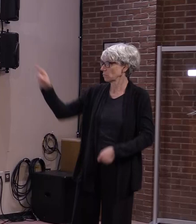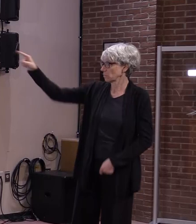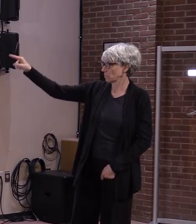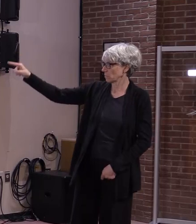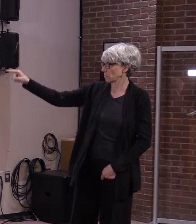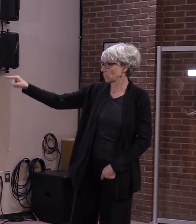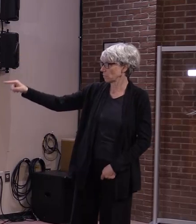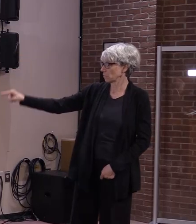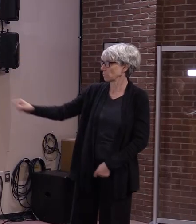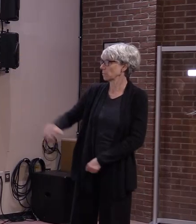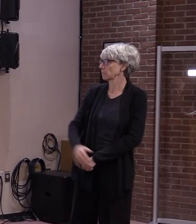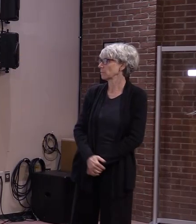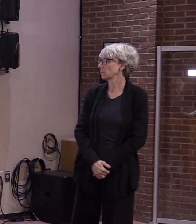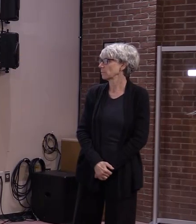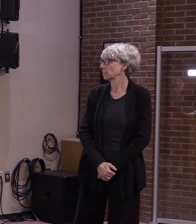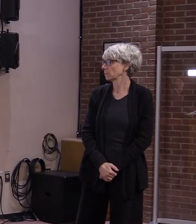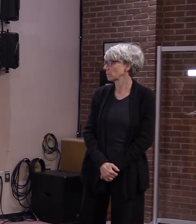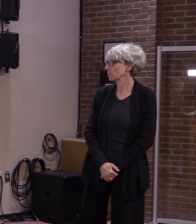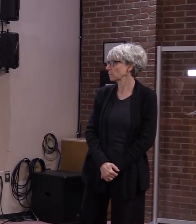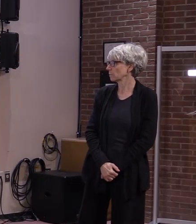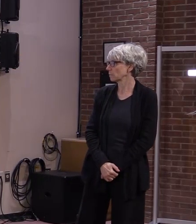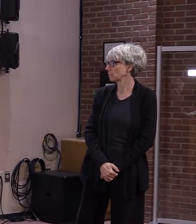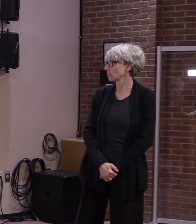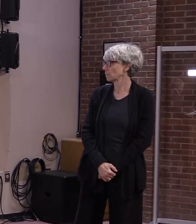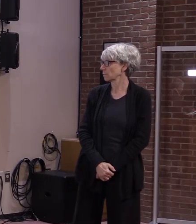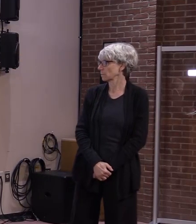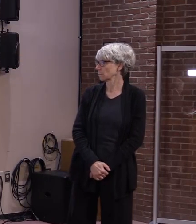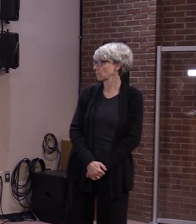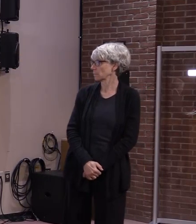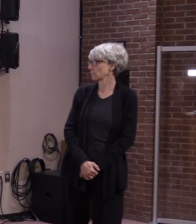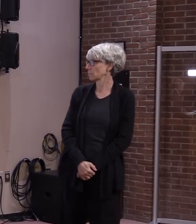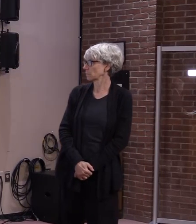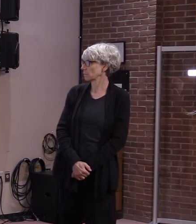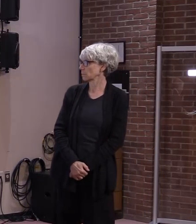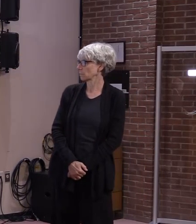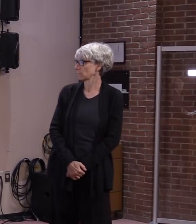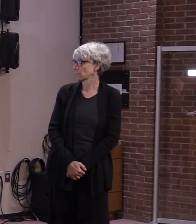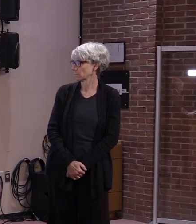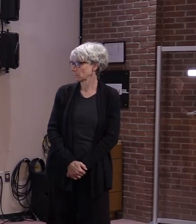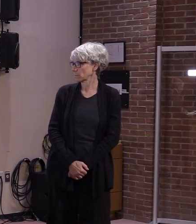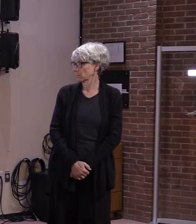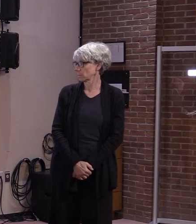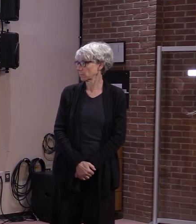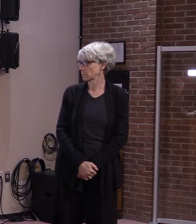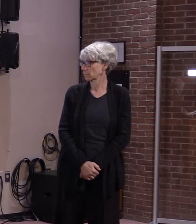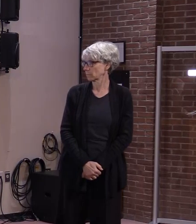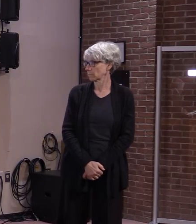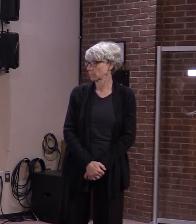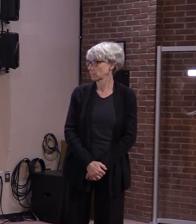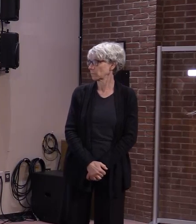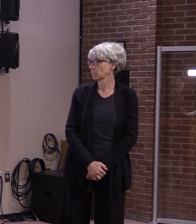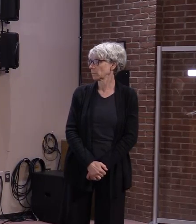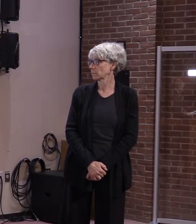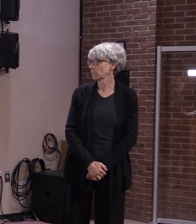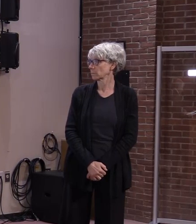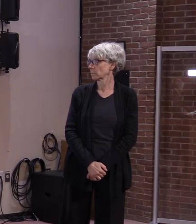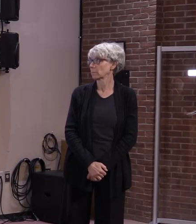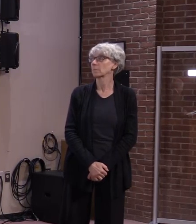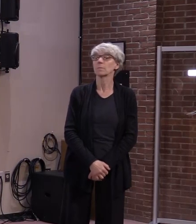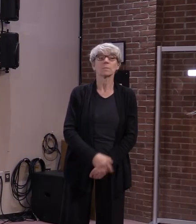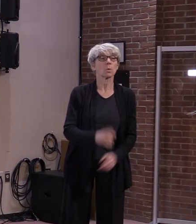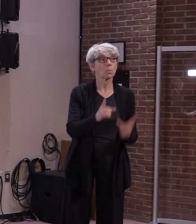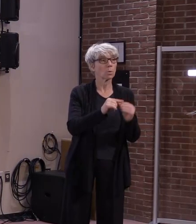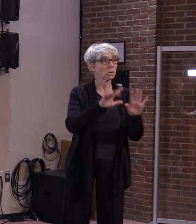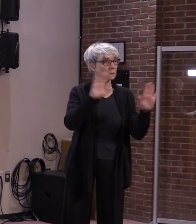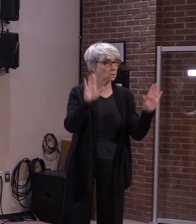of downtown Winooski, and the UVM Medical Center Main Campus Pharmacy in Burlington. And on Sunday,